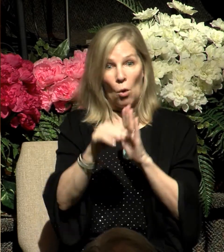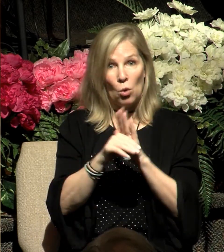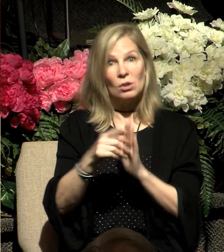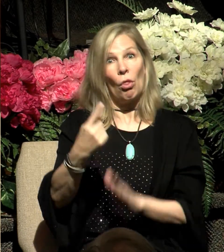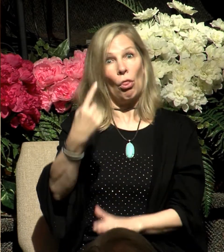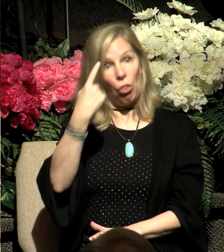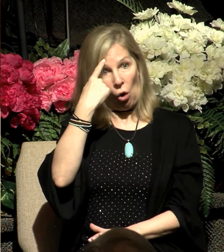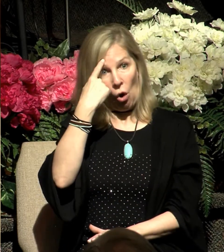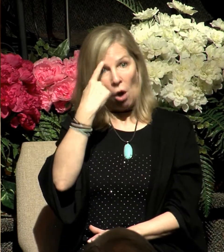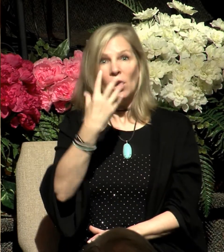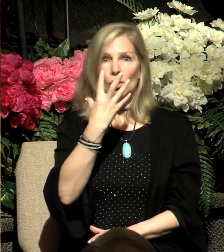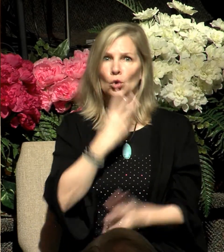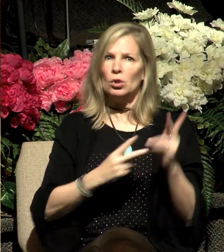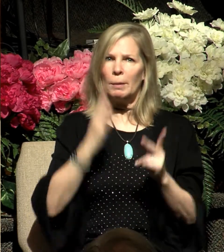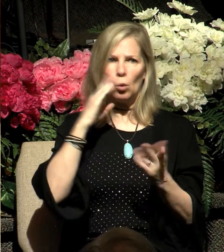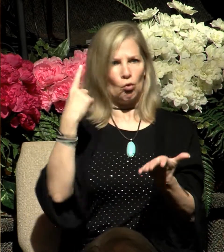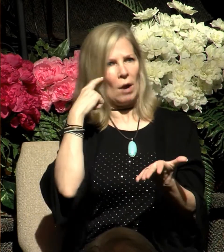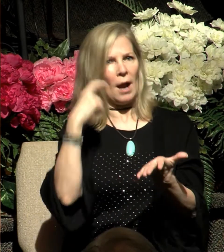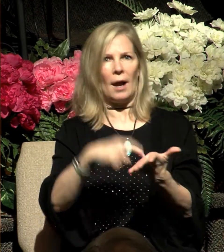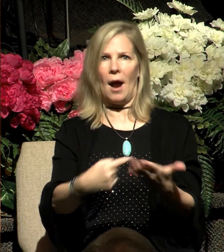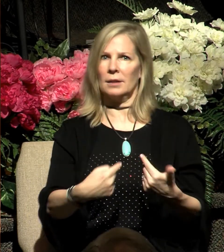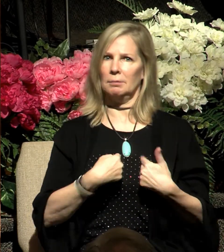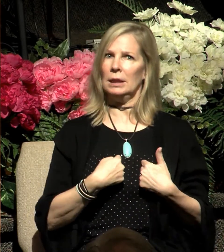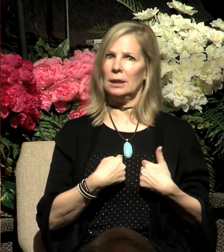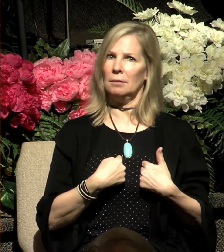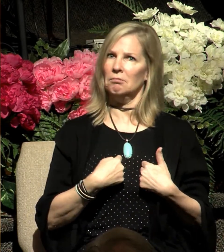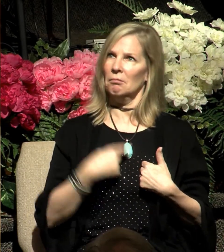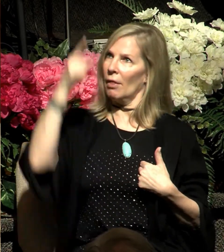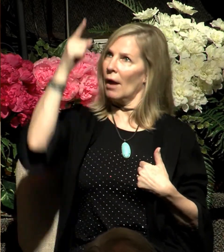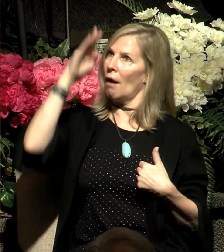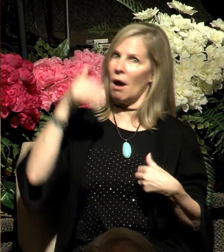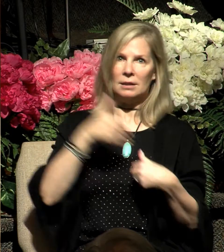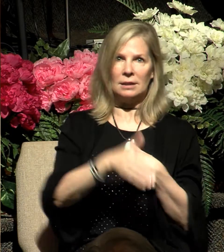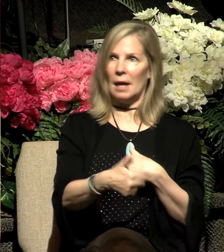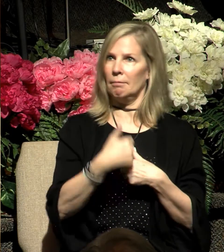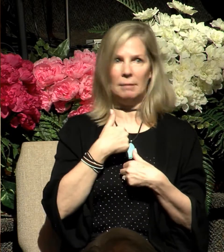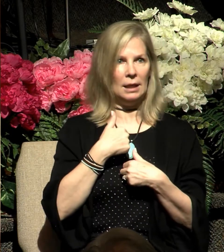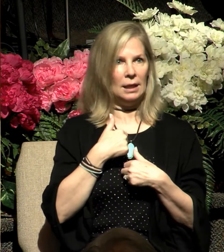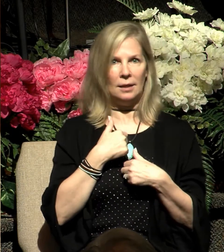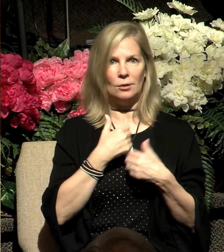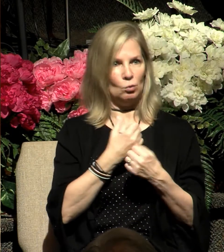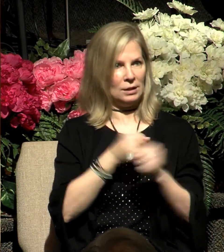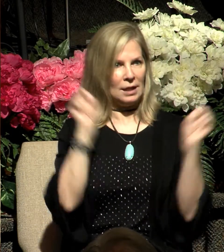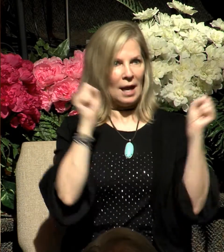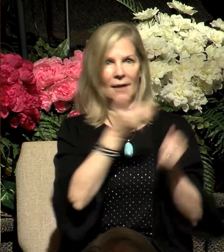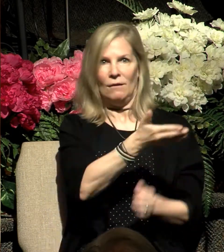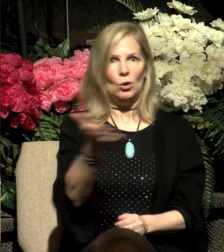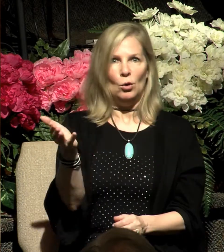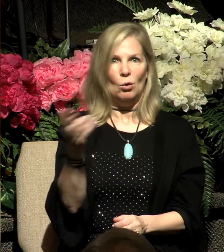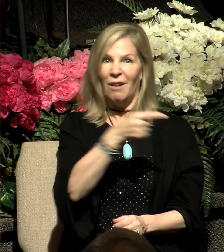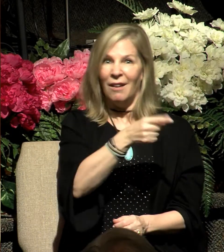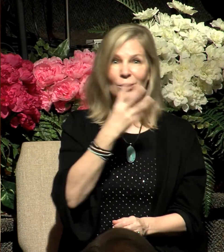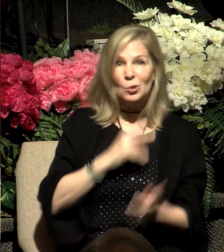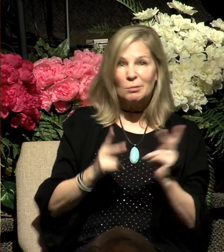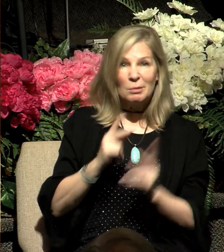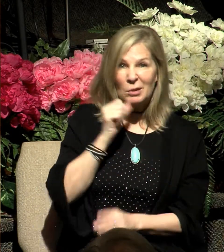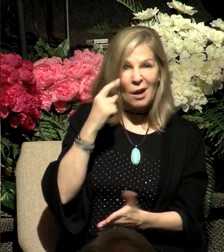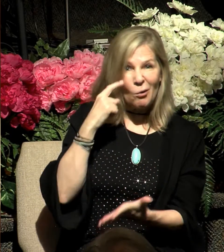as their God sent deliverer, Stephen tells us they didn't. They didn't recognize him. They should have. They reacted